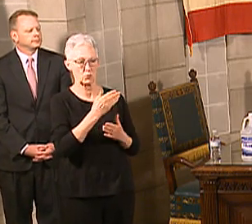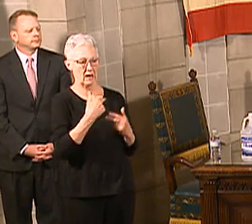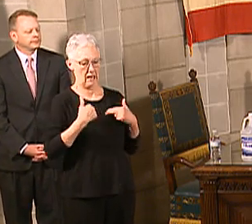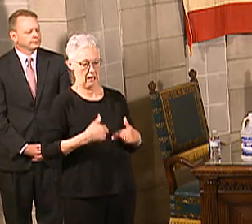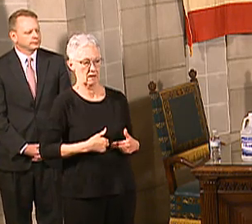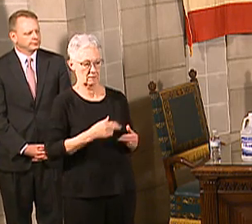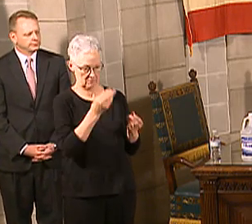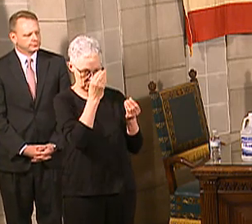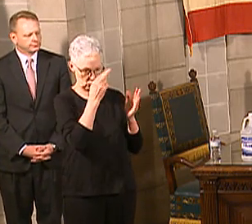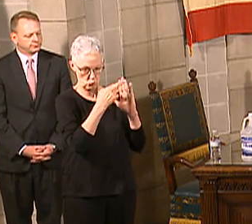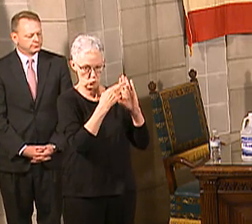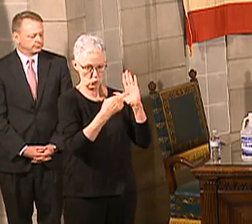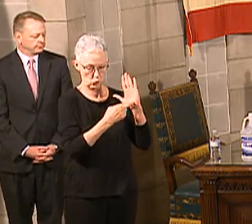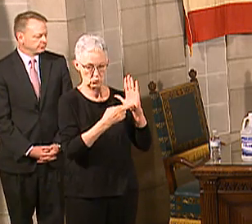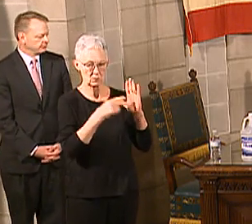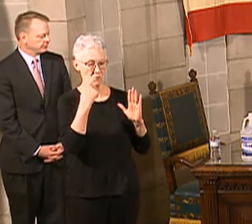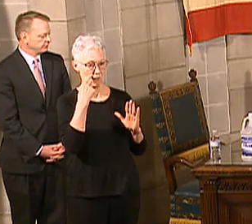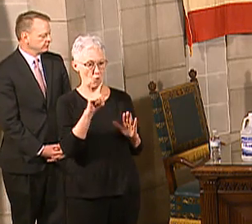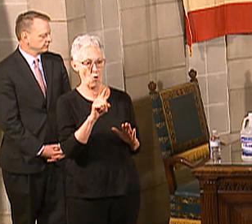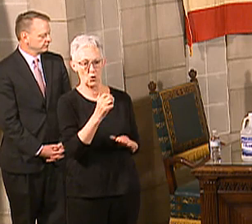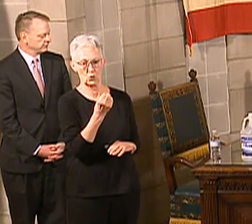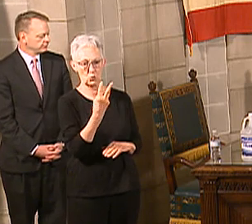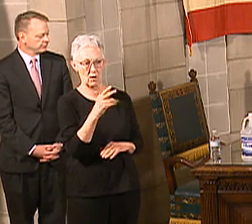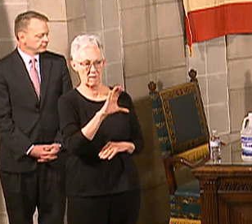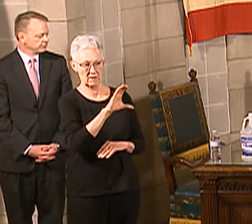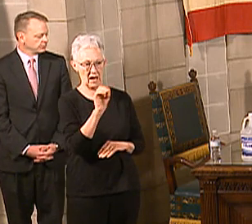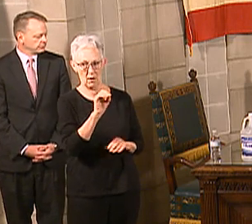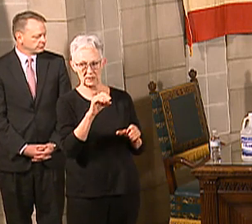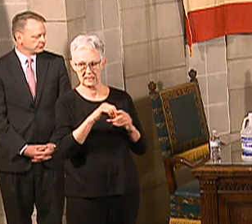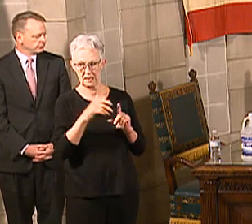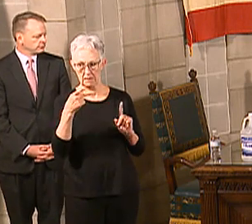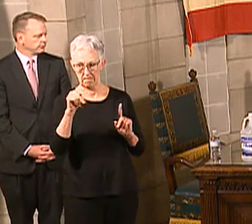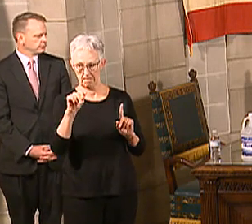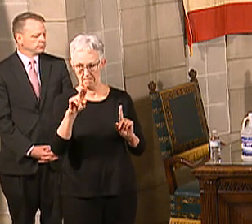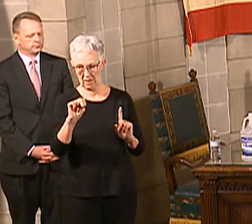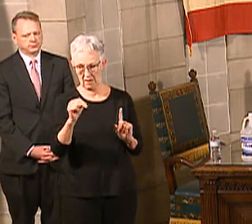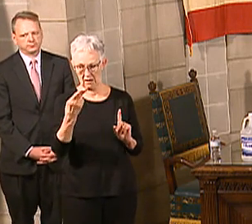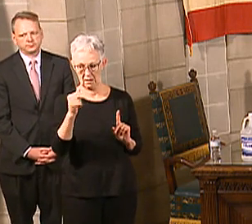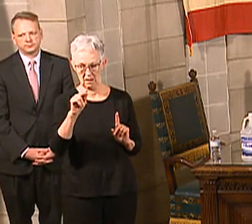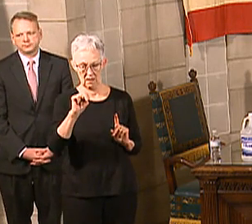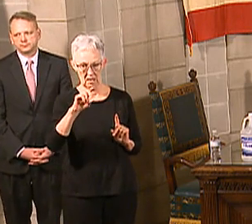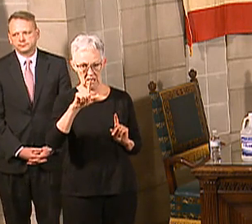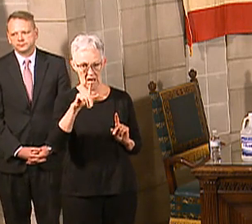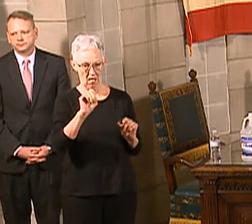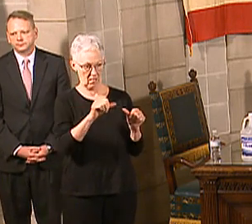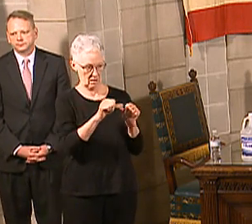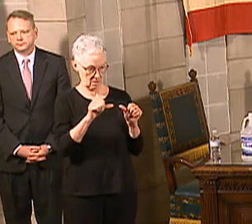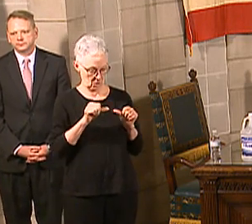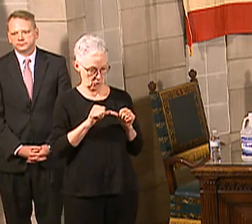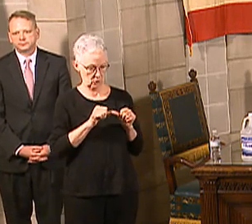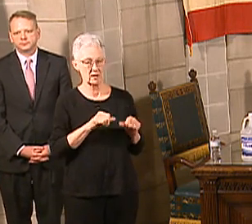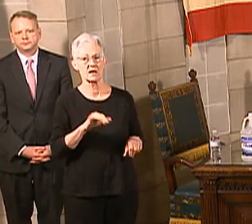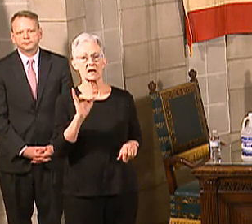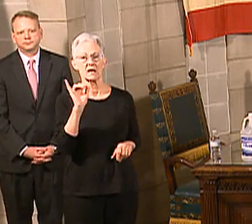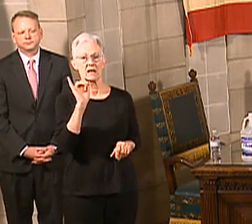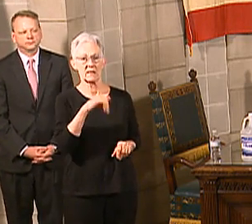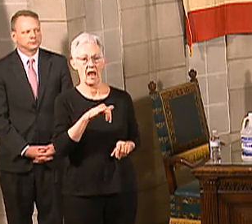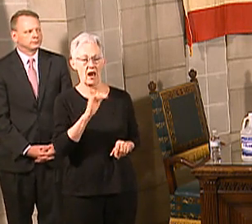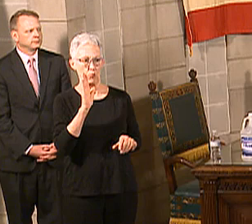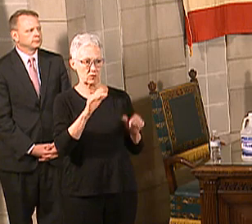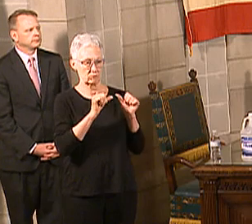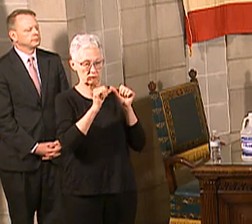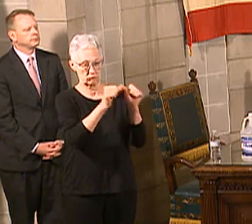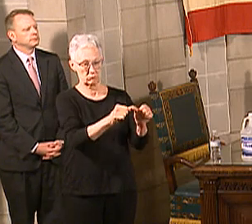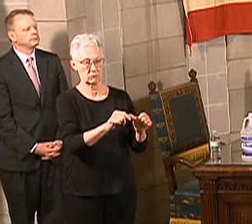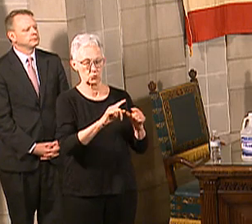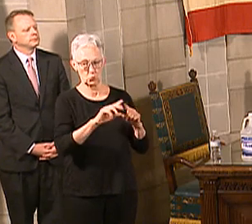which includes 12 counties, that we did last night, and that DHM will, that directed health measure will last